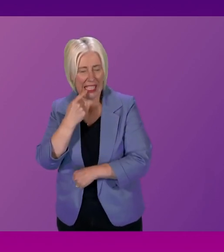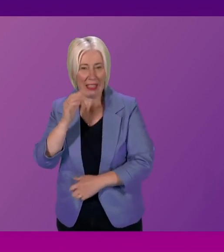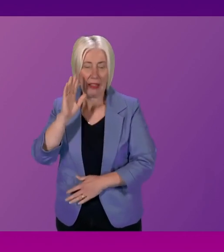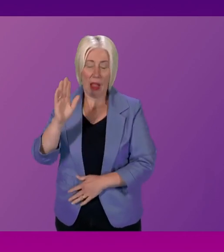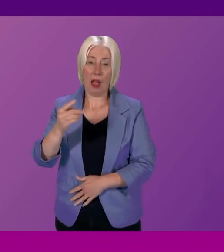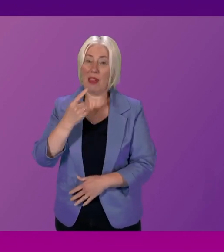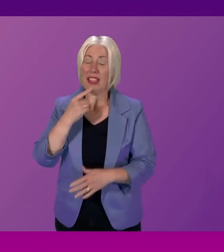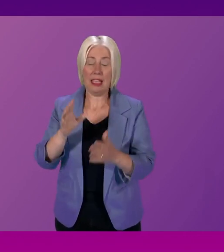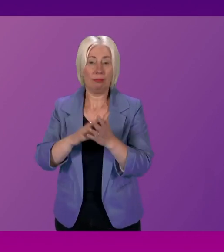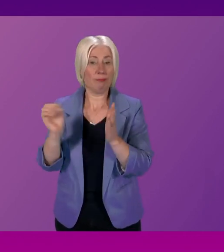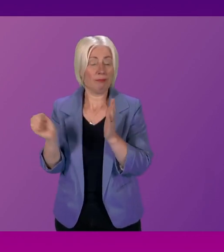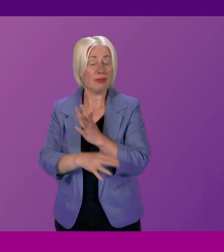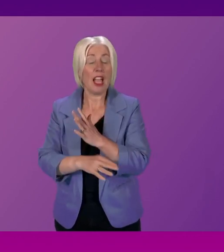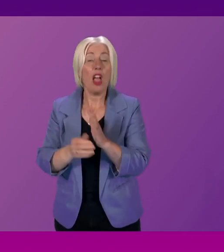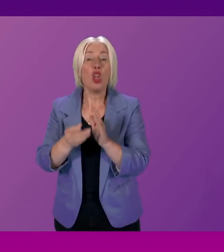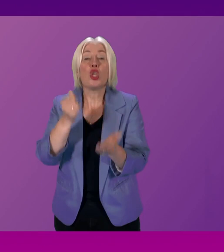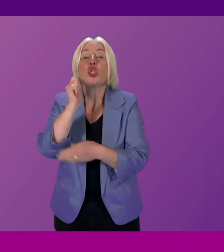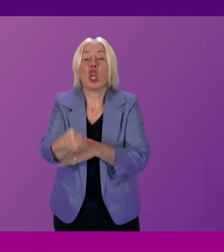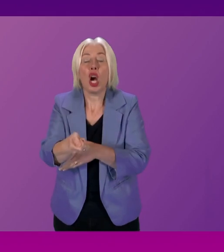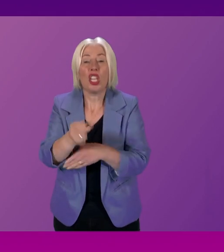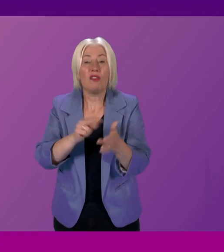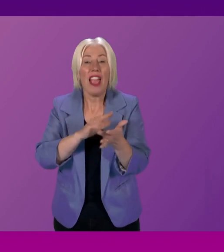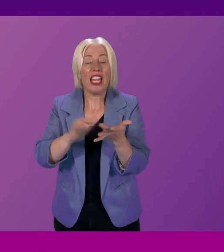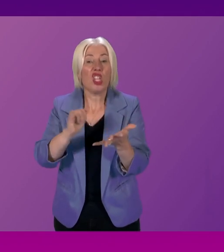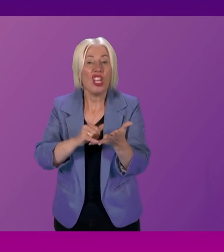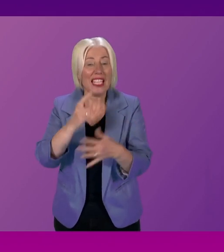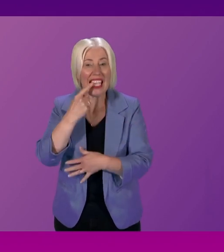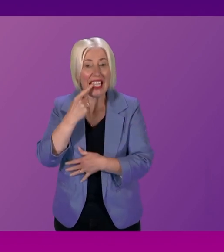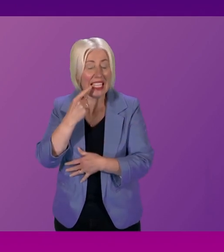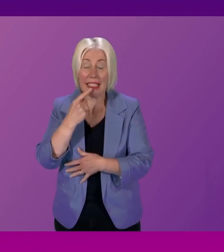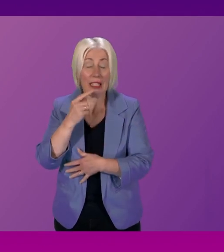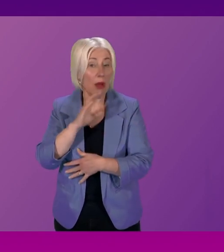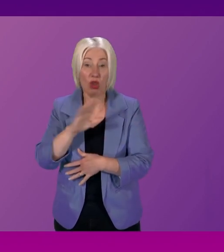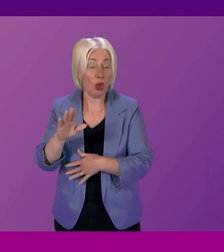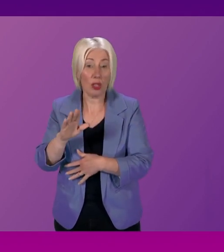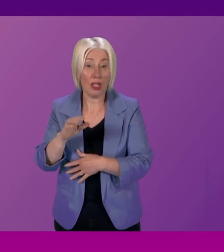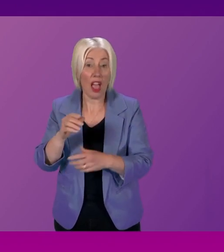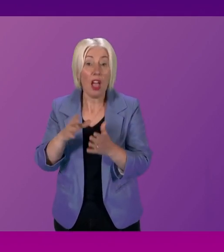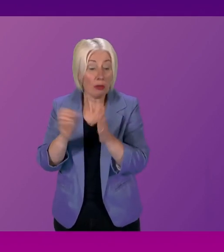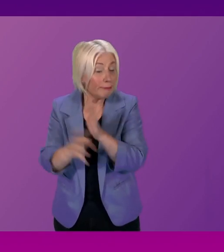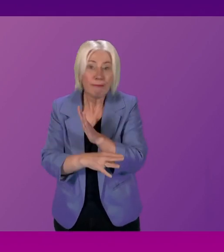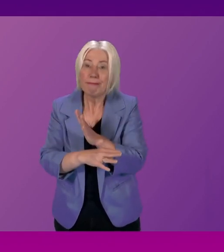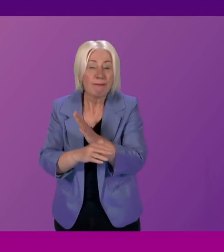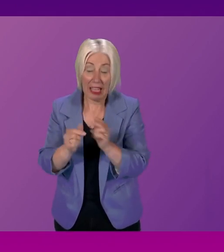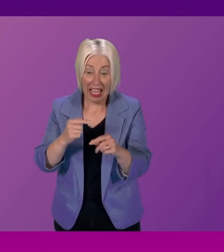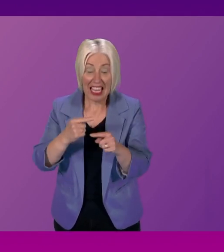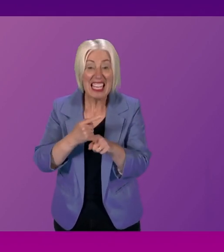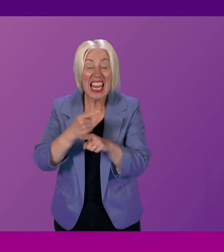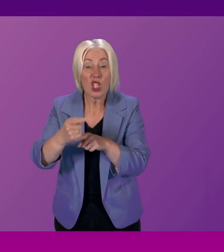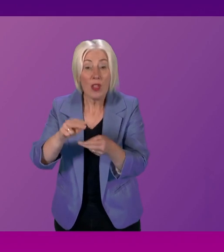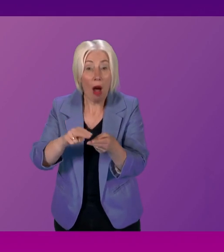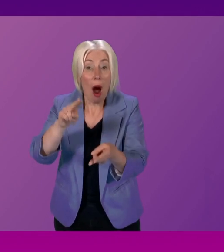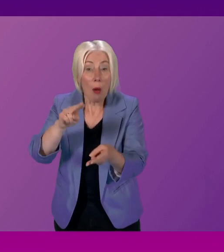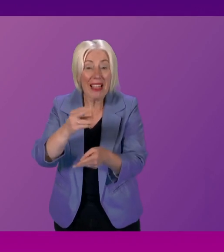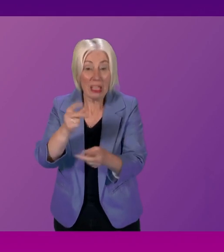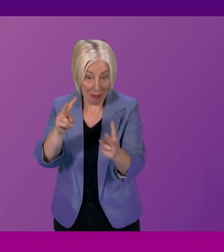abolish NHS dentistry charges altogether, but they're not going away. Next week, they're going up. Some will even double. And what the